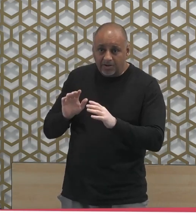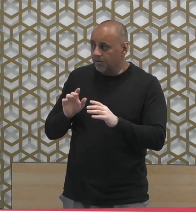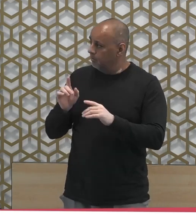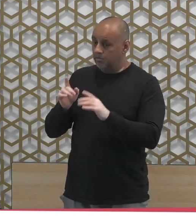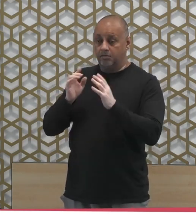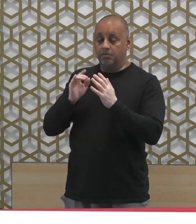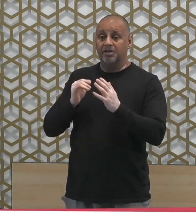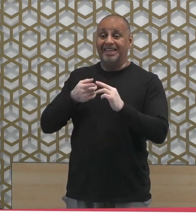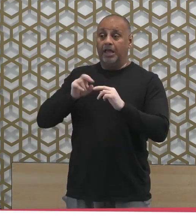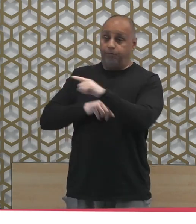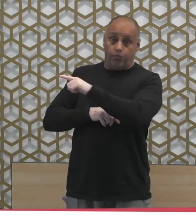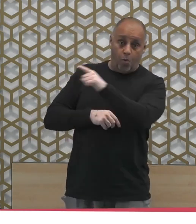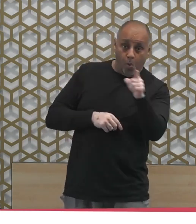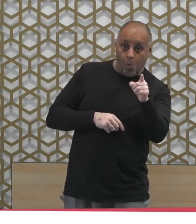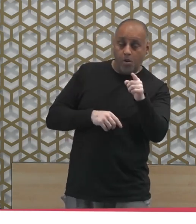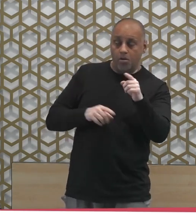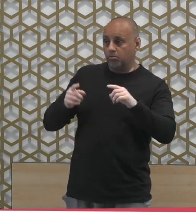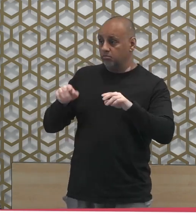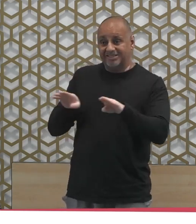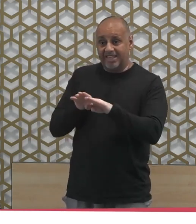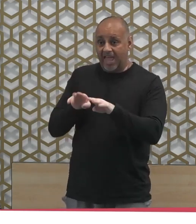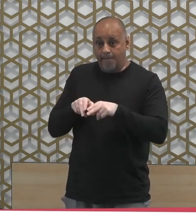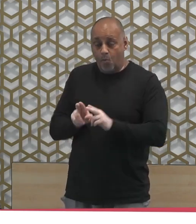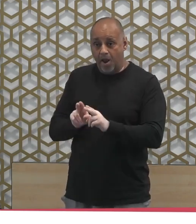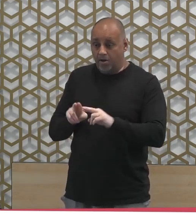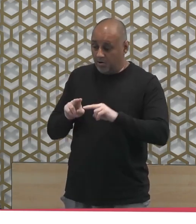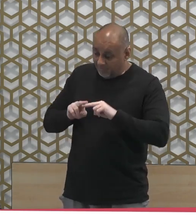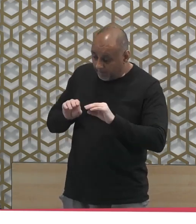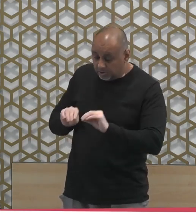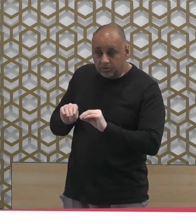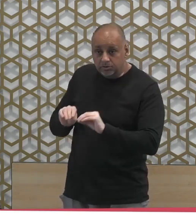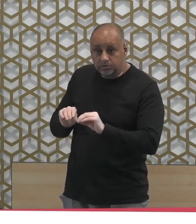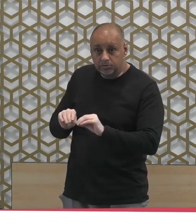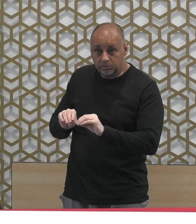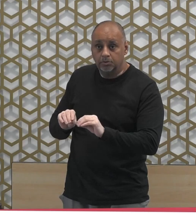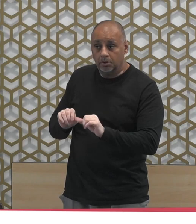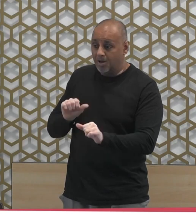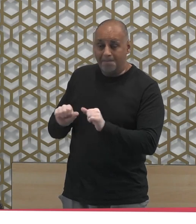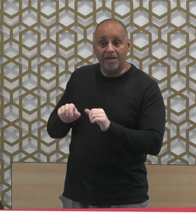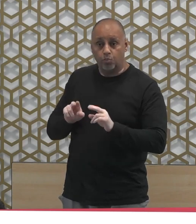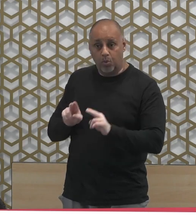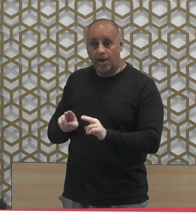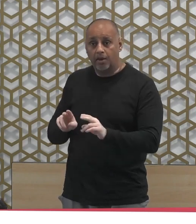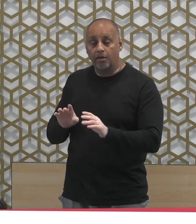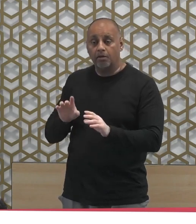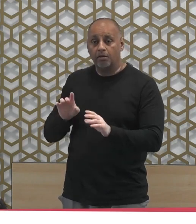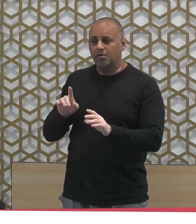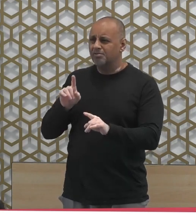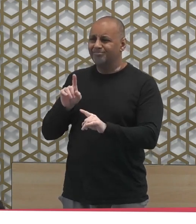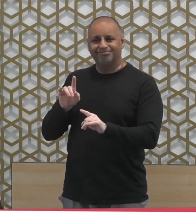single Muslim family doing that as opposed to most of us looking at everybody else's home